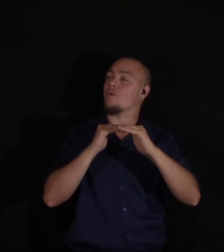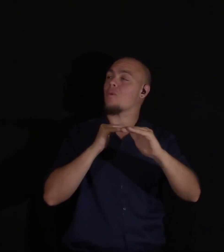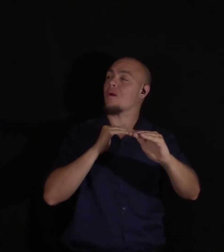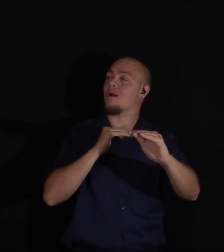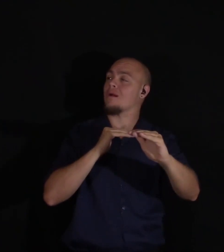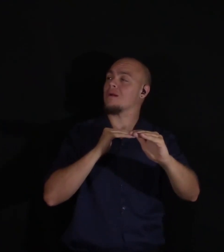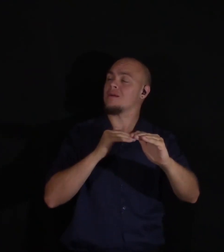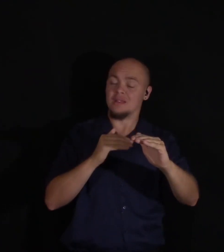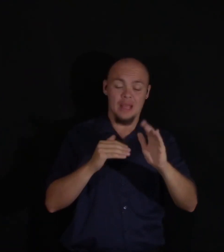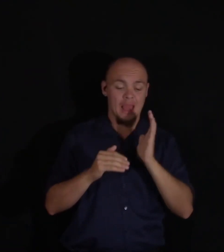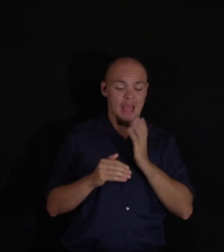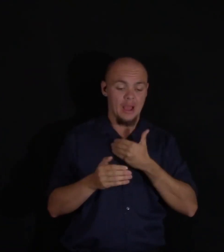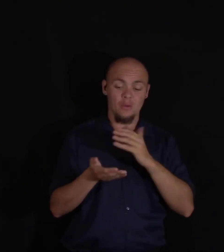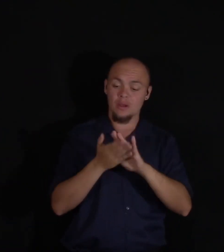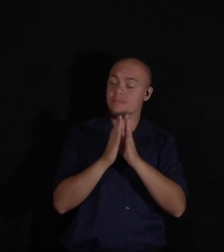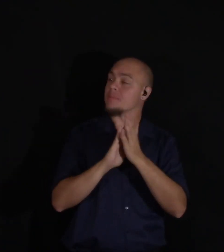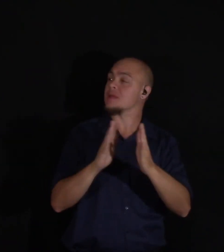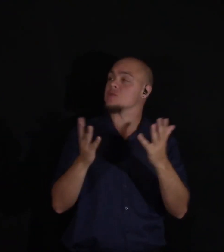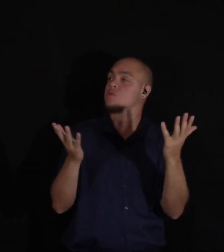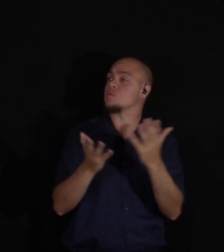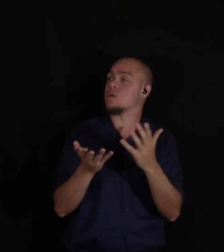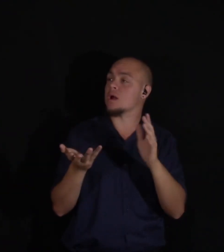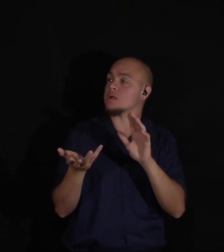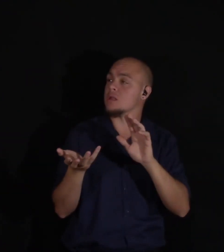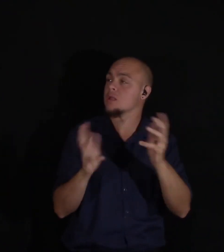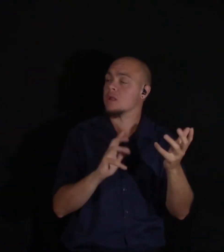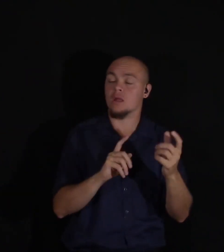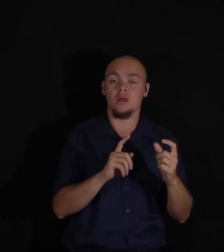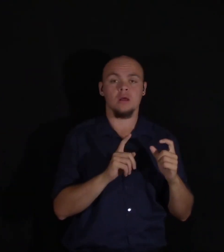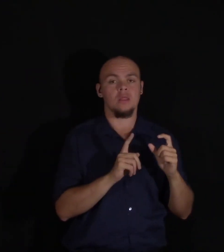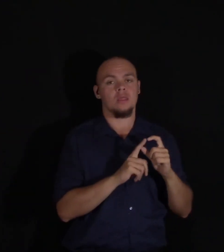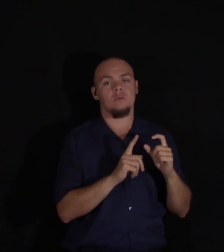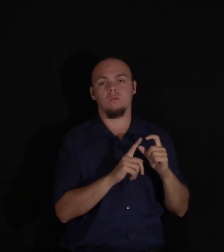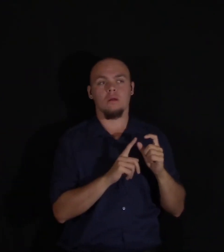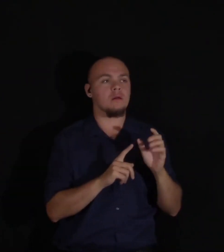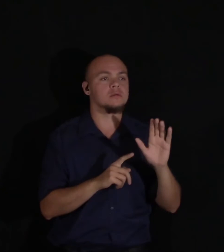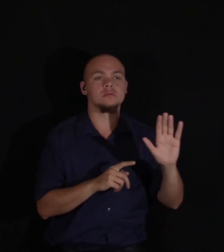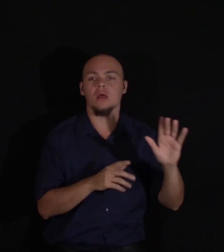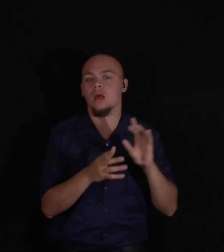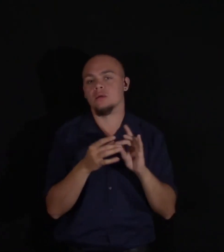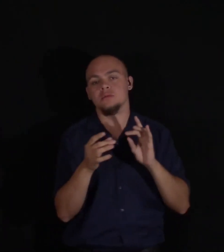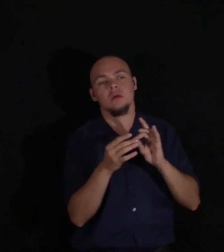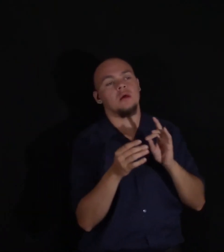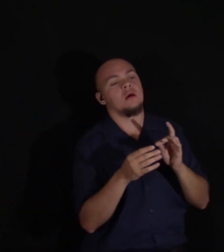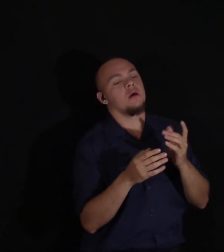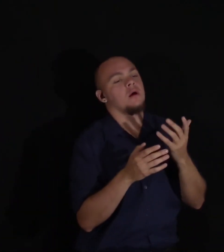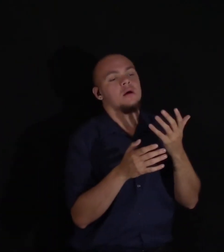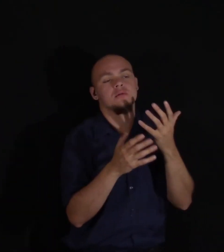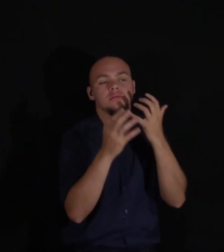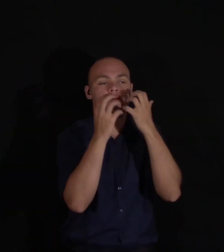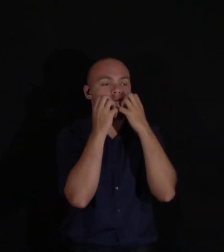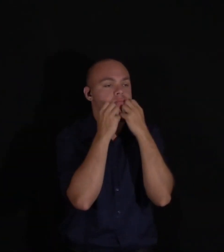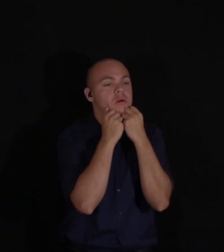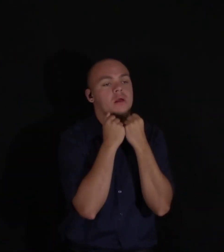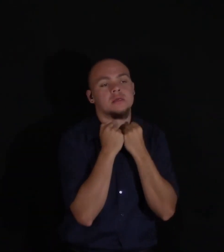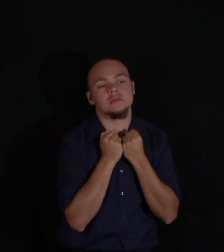peace?' And could not such words from her, whom I fondly prized before every other gift of fortune,